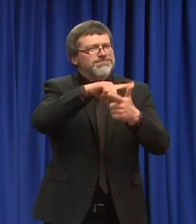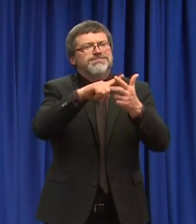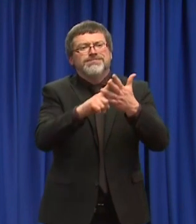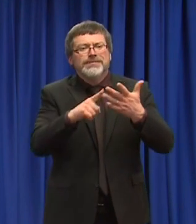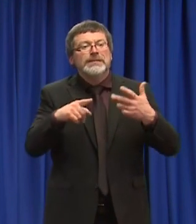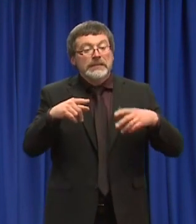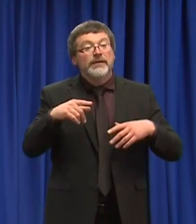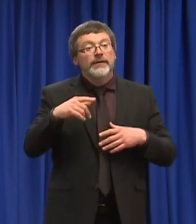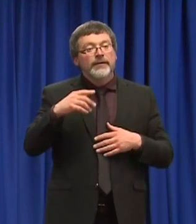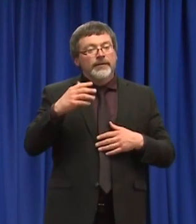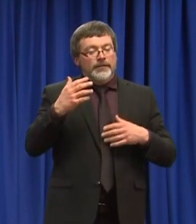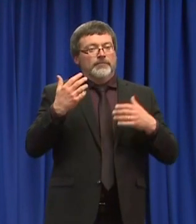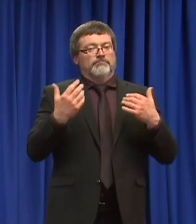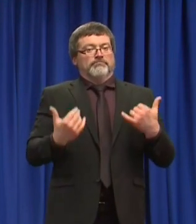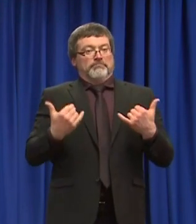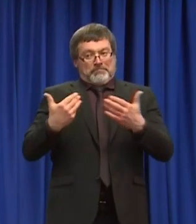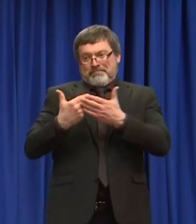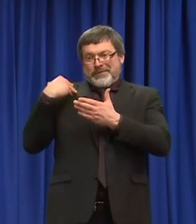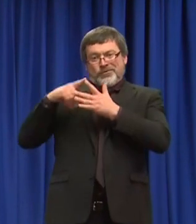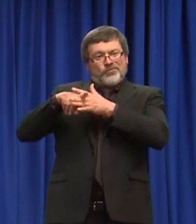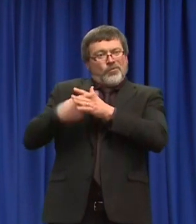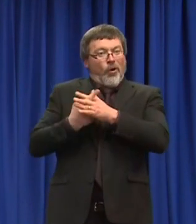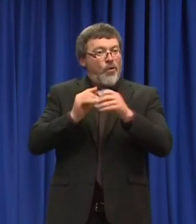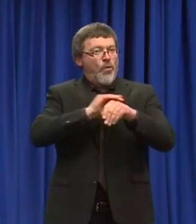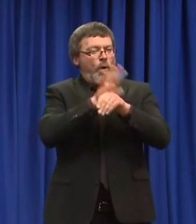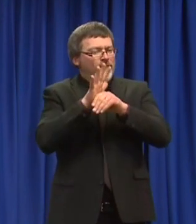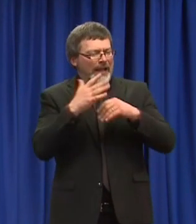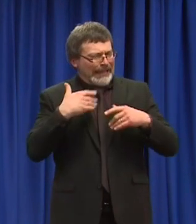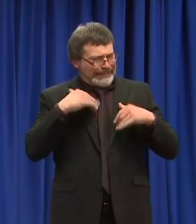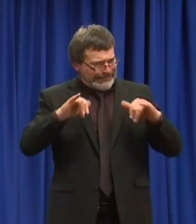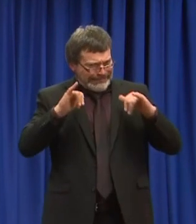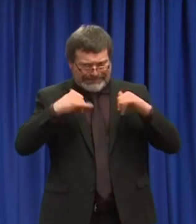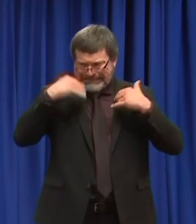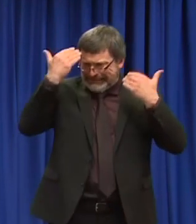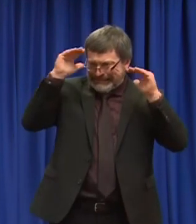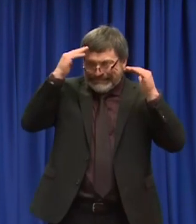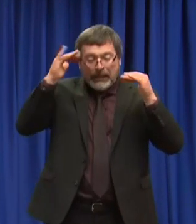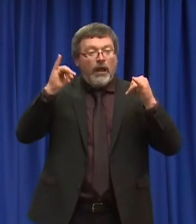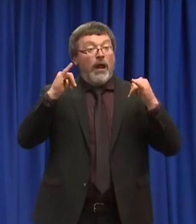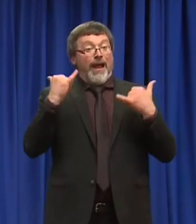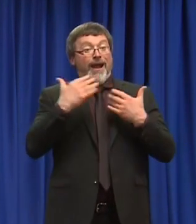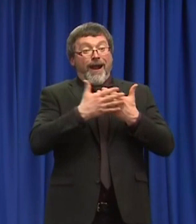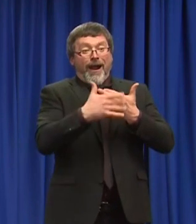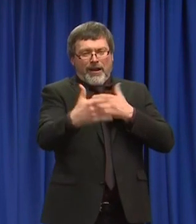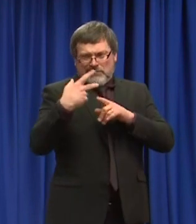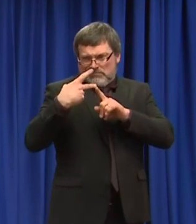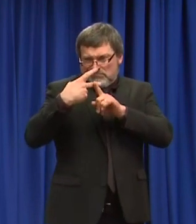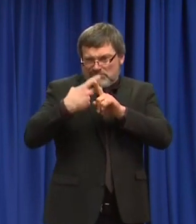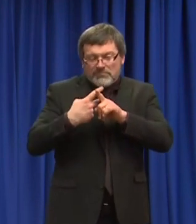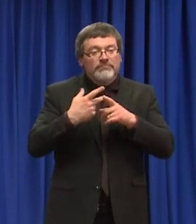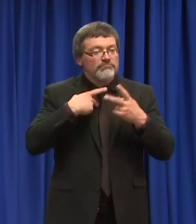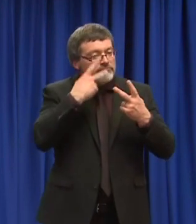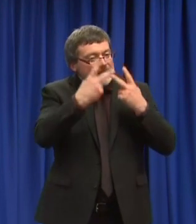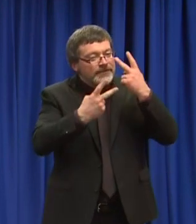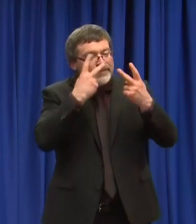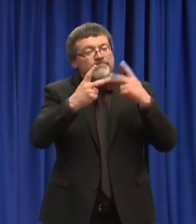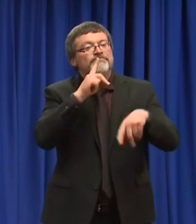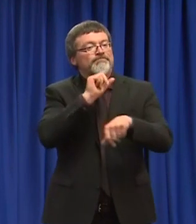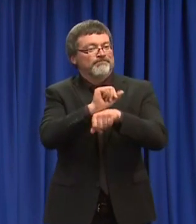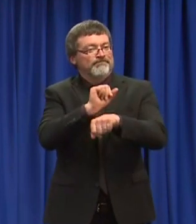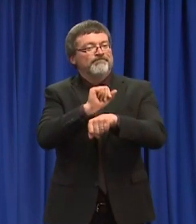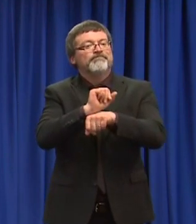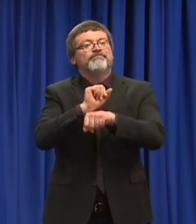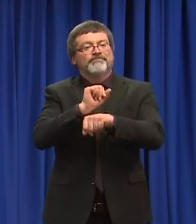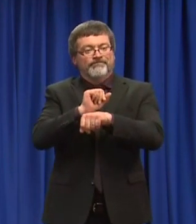our everyday nomenclature, but we are also taking steps to reopen our economy in a smart, phased approach that's supported by